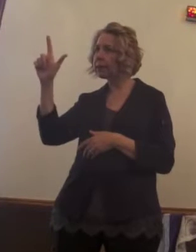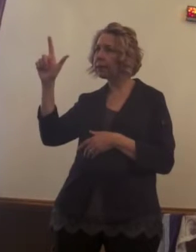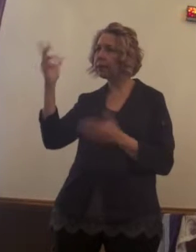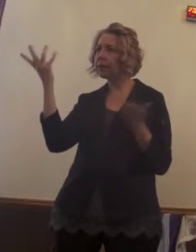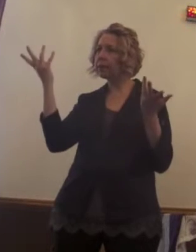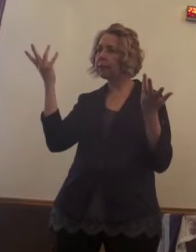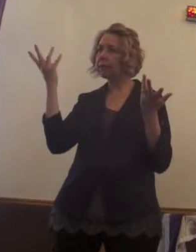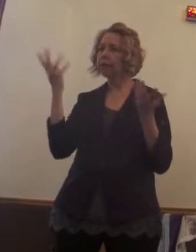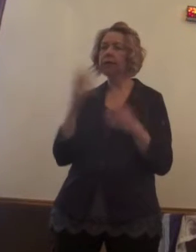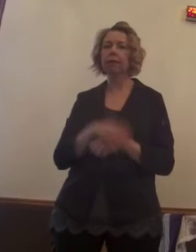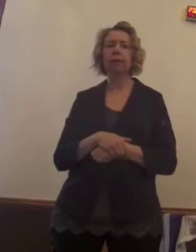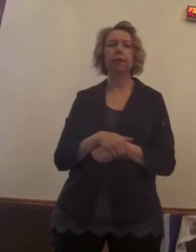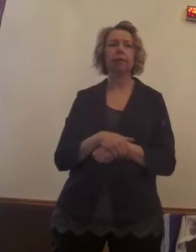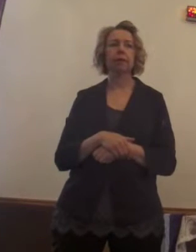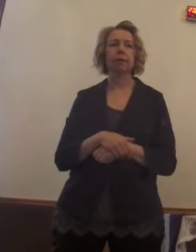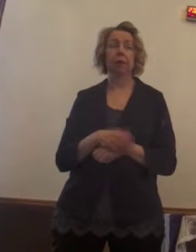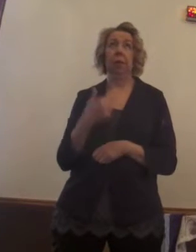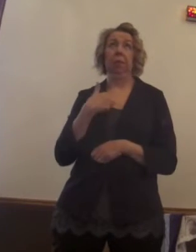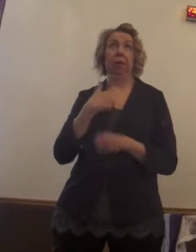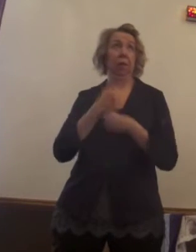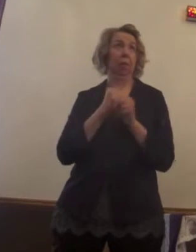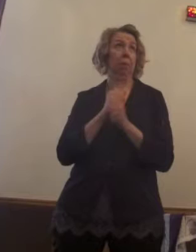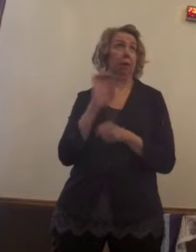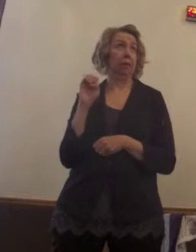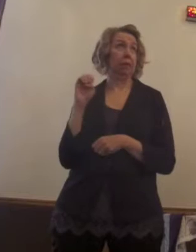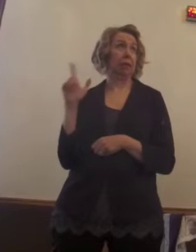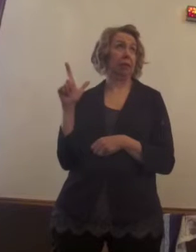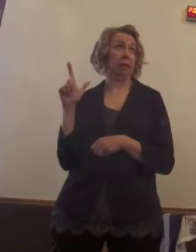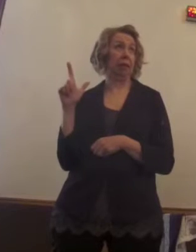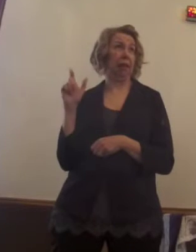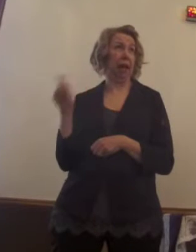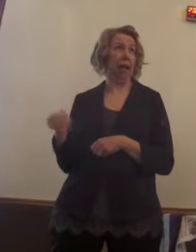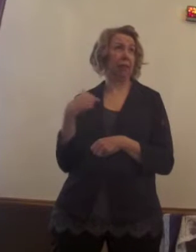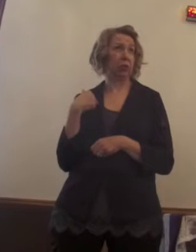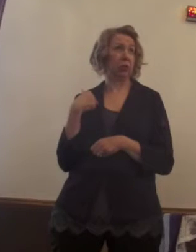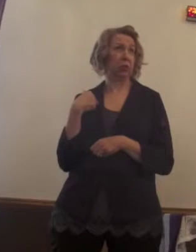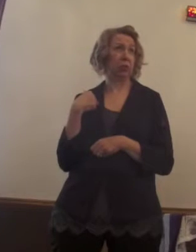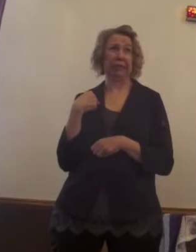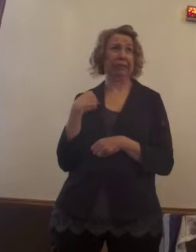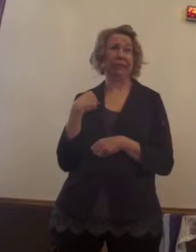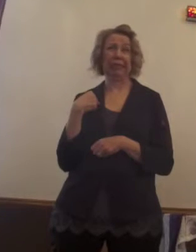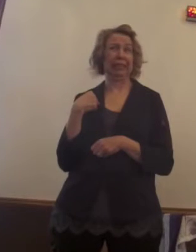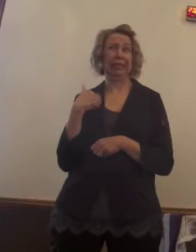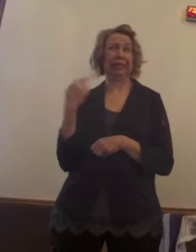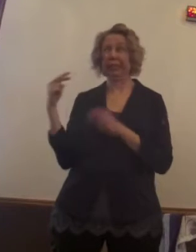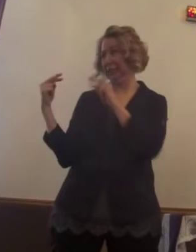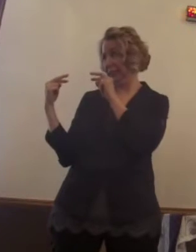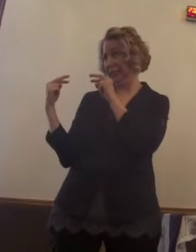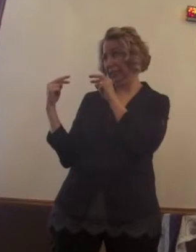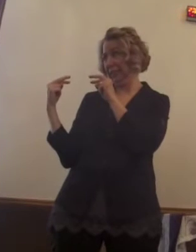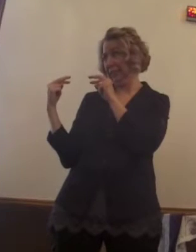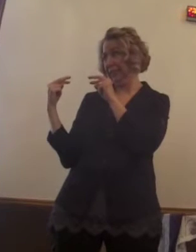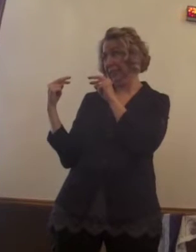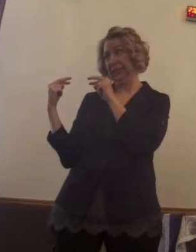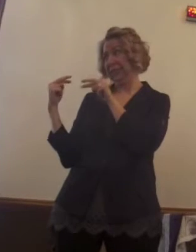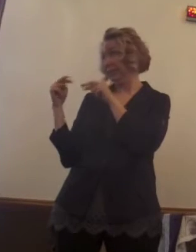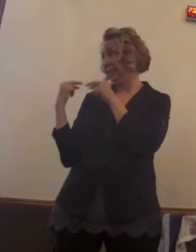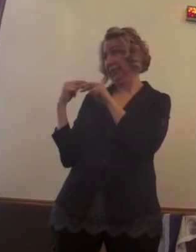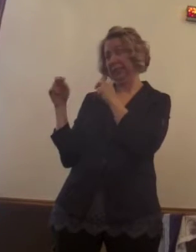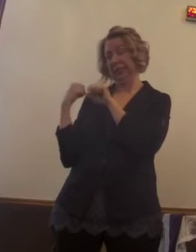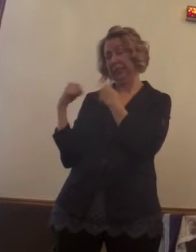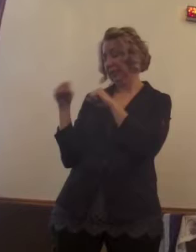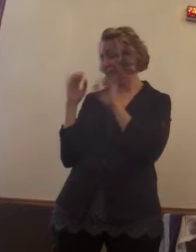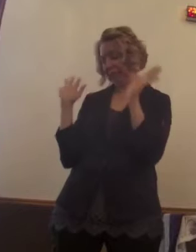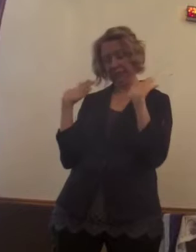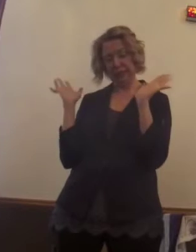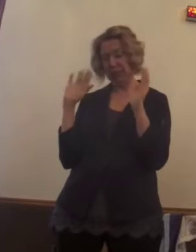do, because I'm thinking to regret, do I have to make eel? was like, oh. All the pastors, the three of us were looking at each other and we're doing this over lunch, no less,